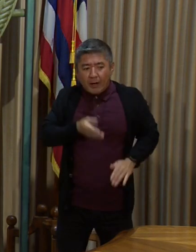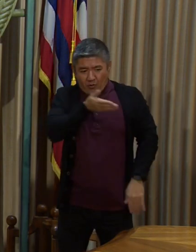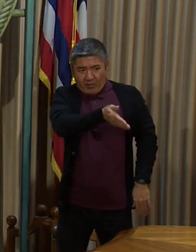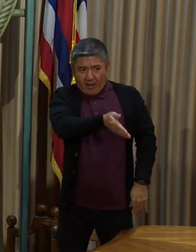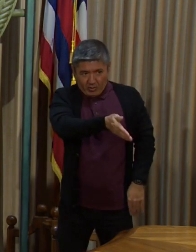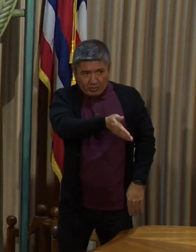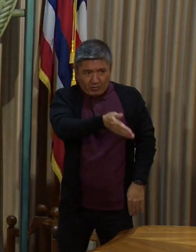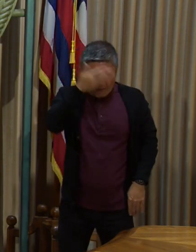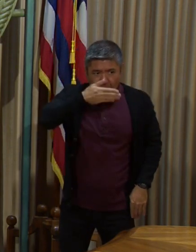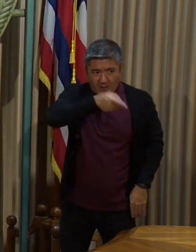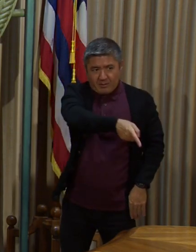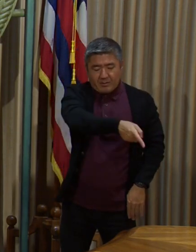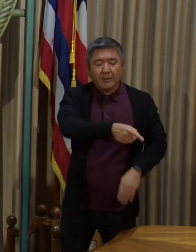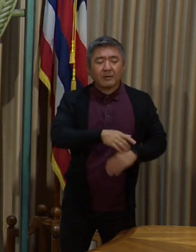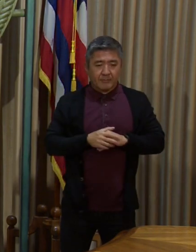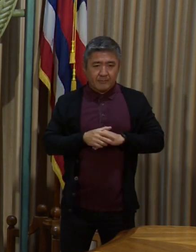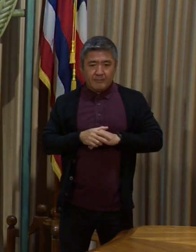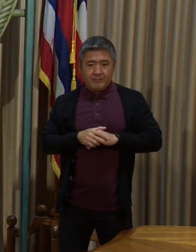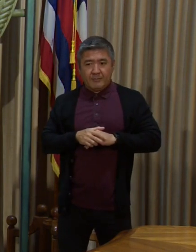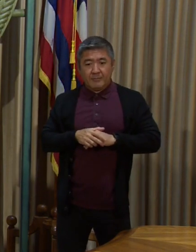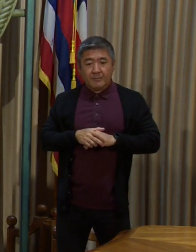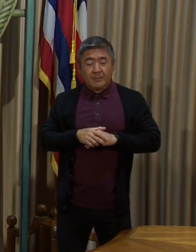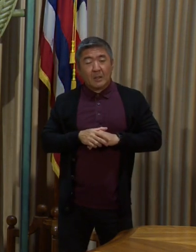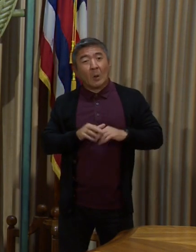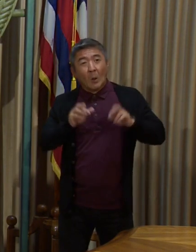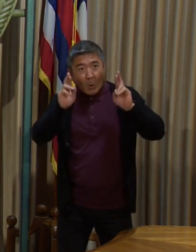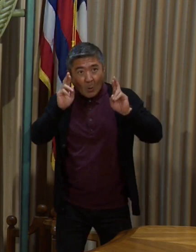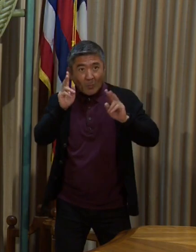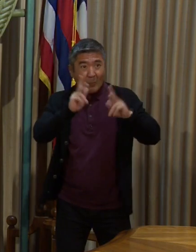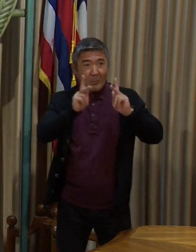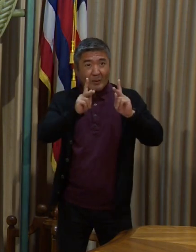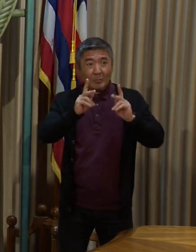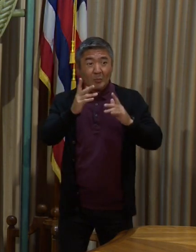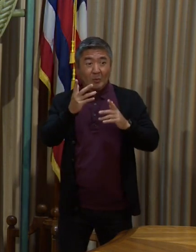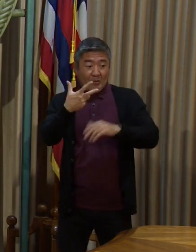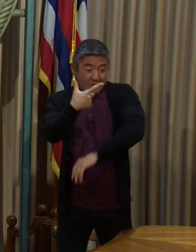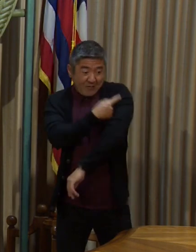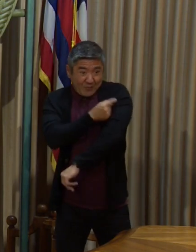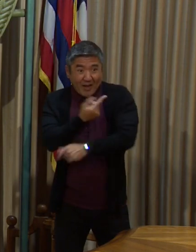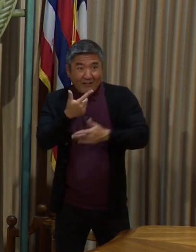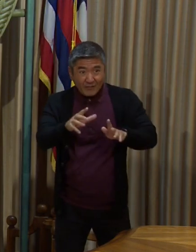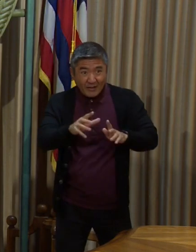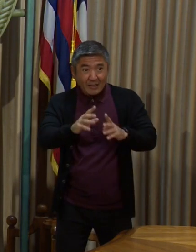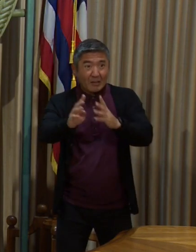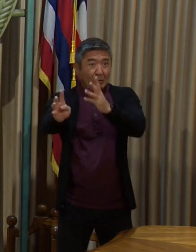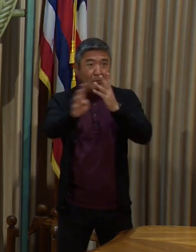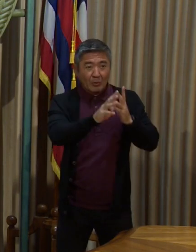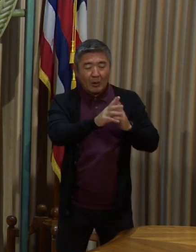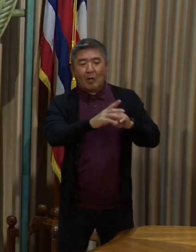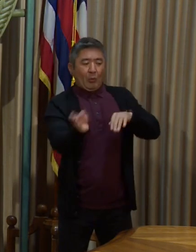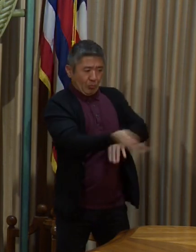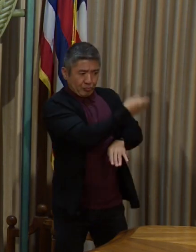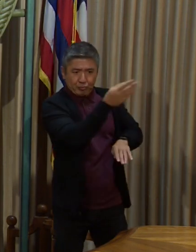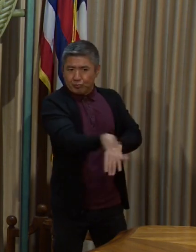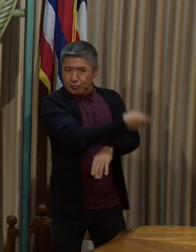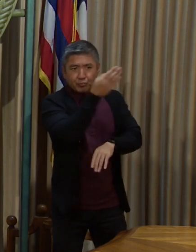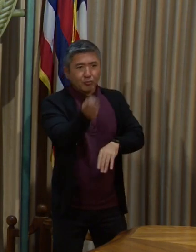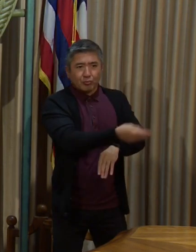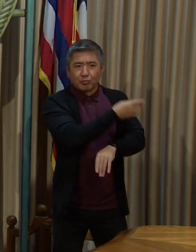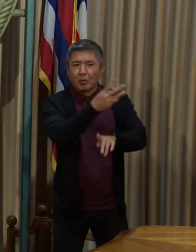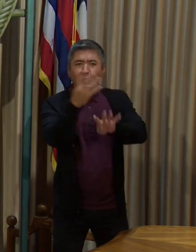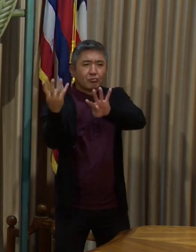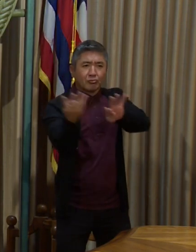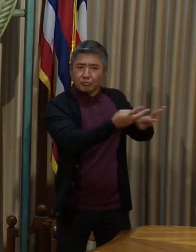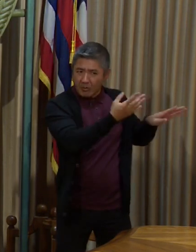hopeful that the numbers of people who are vaccinated will reduce the screening process. And we have been